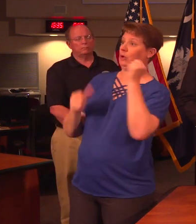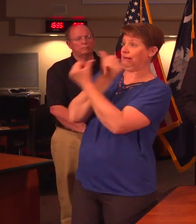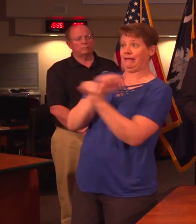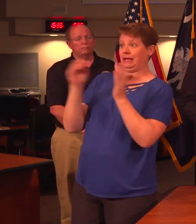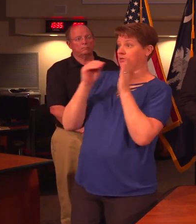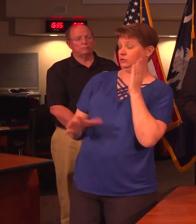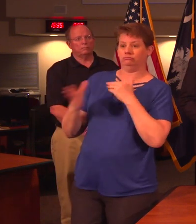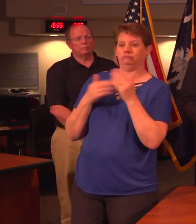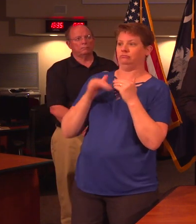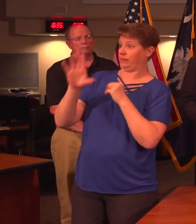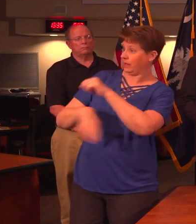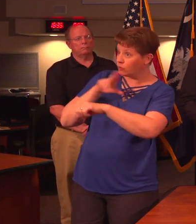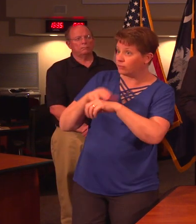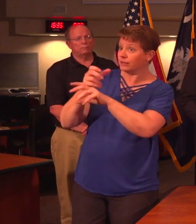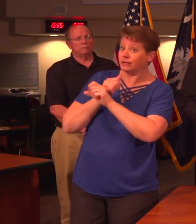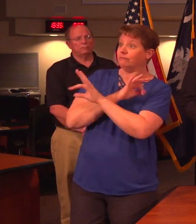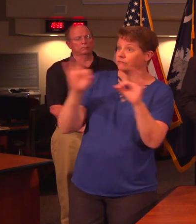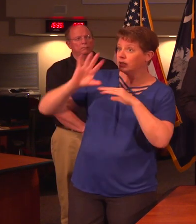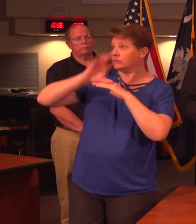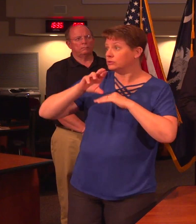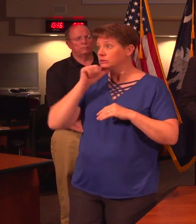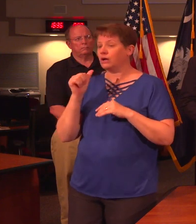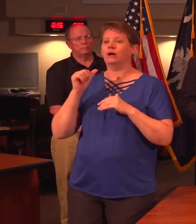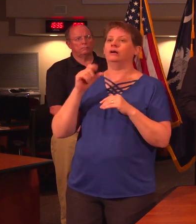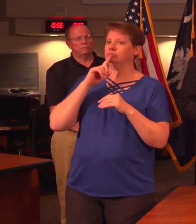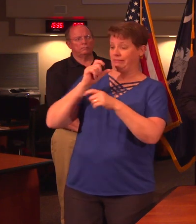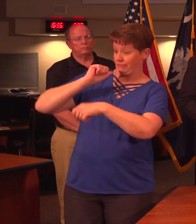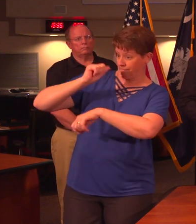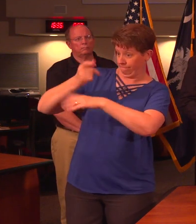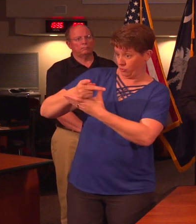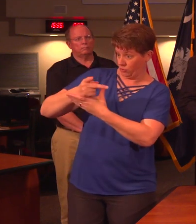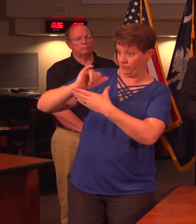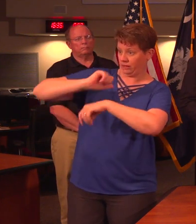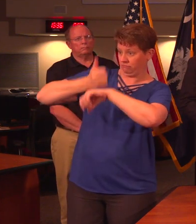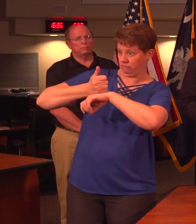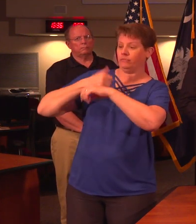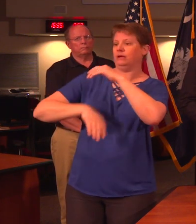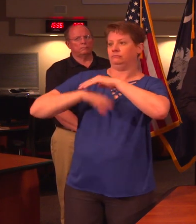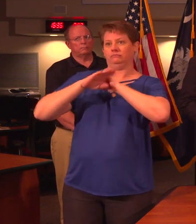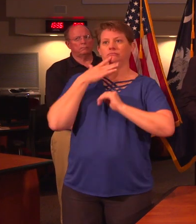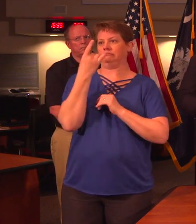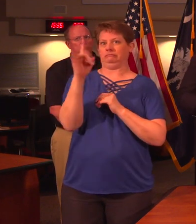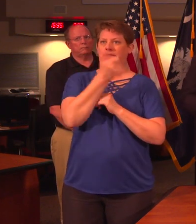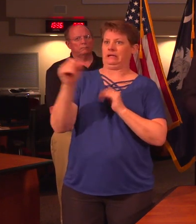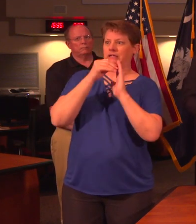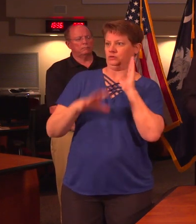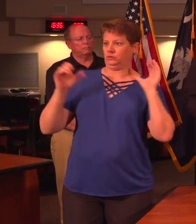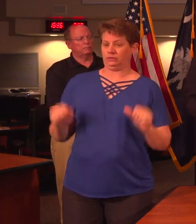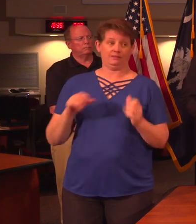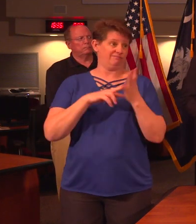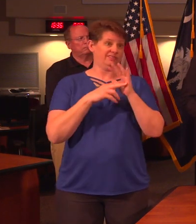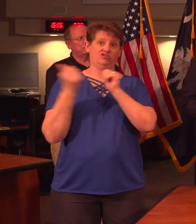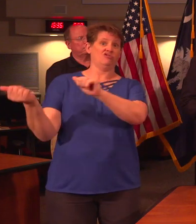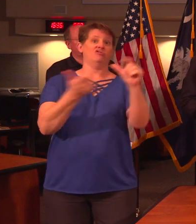Any student, whether they're normally on free and reduced lunch or not. So that goes up through 18 years of age. So that would mean all of